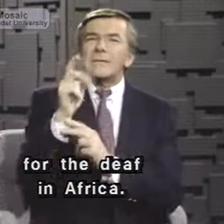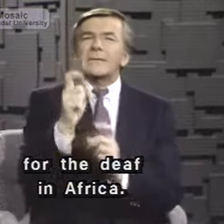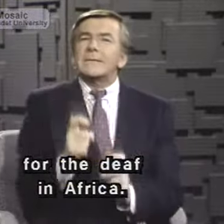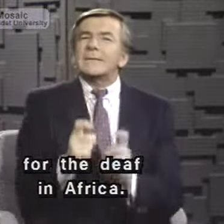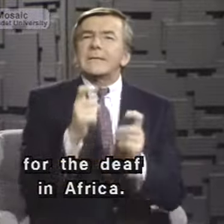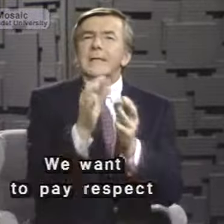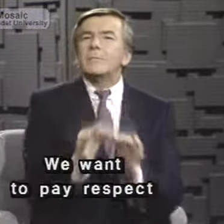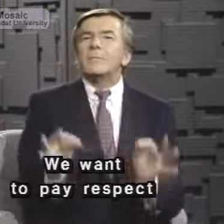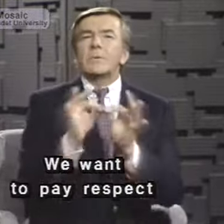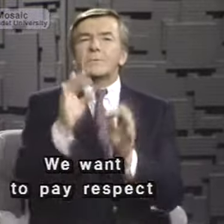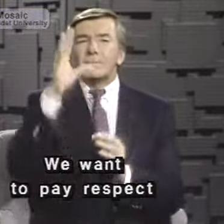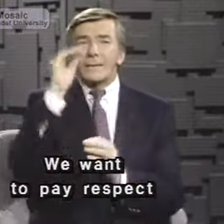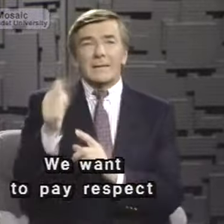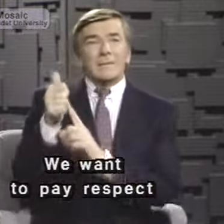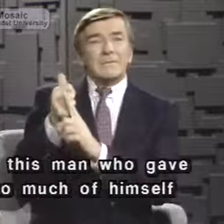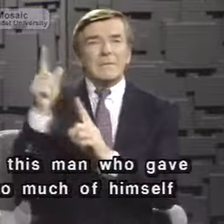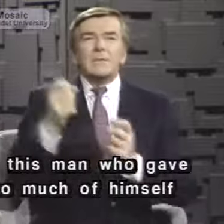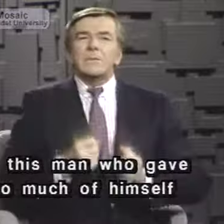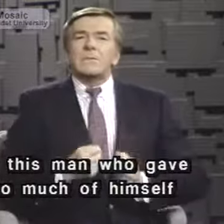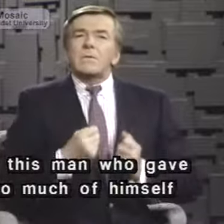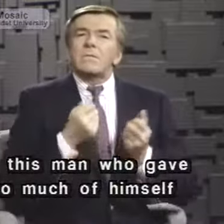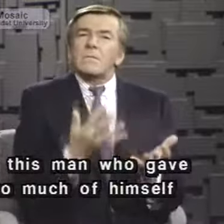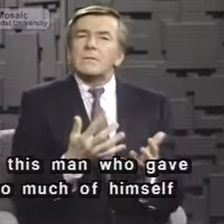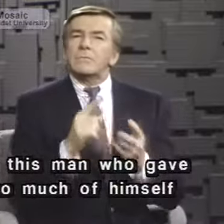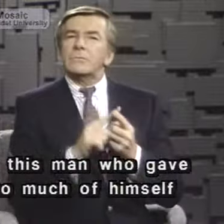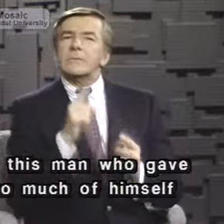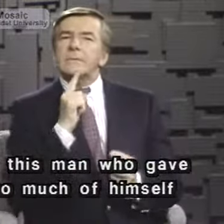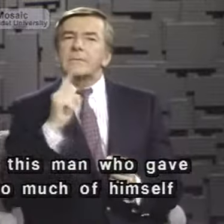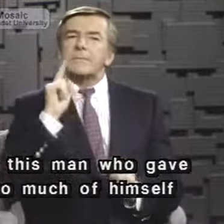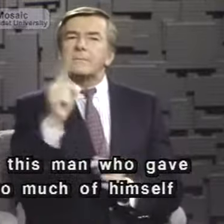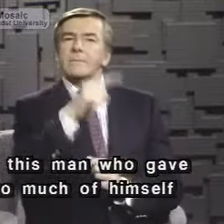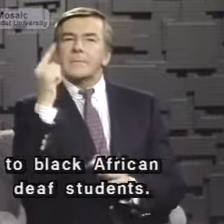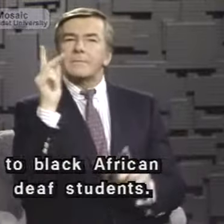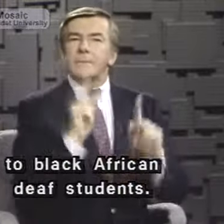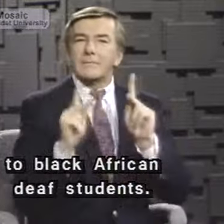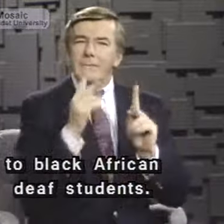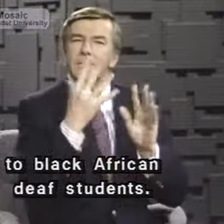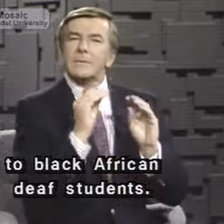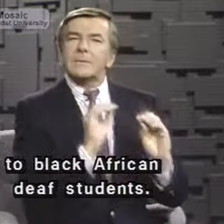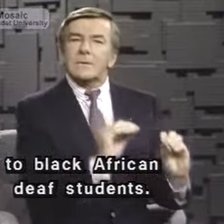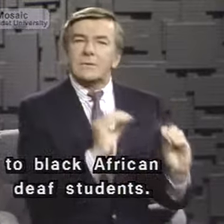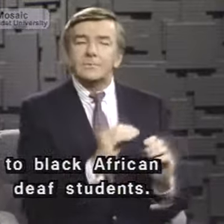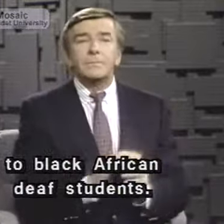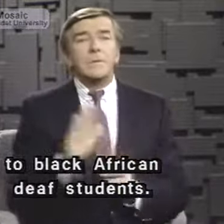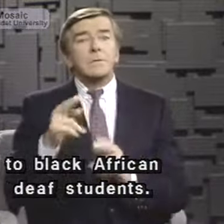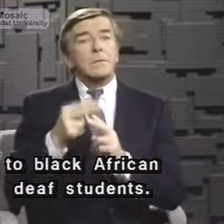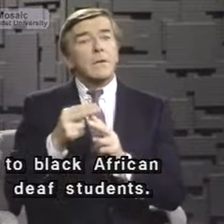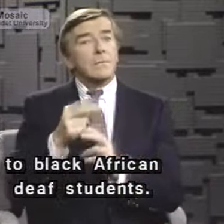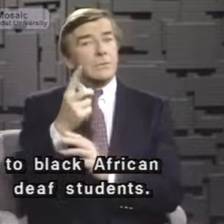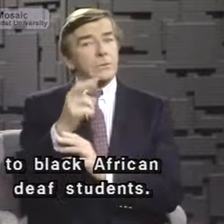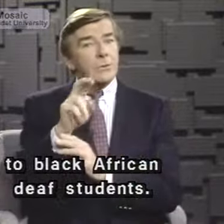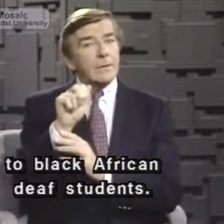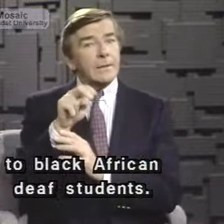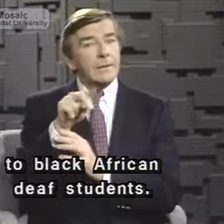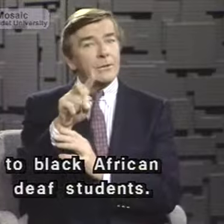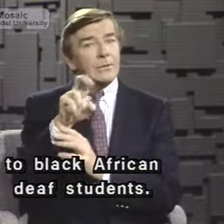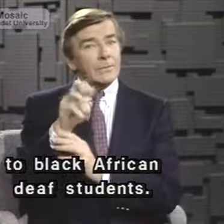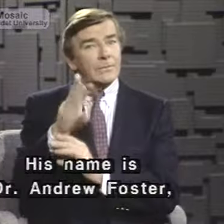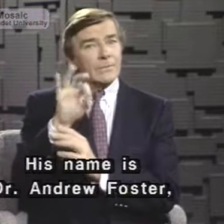We want to pay respect to this man who gave so much of himself to black African deaf students. His name is